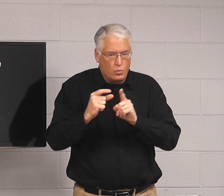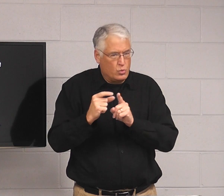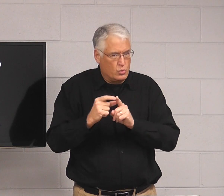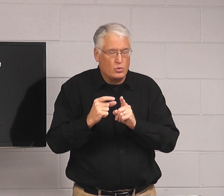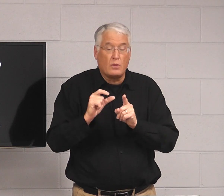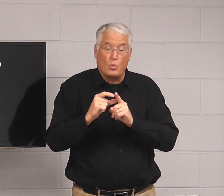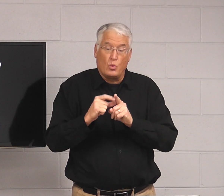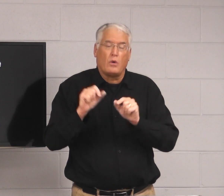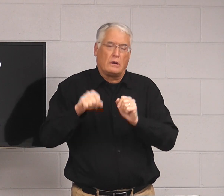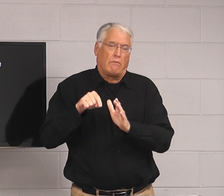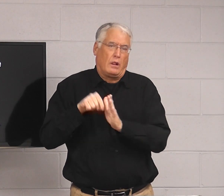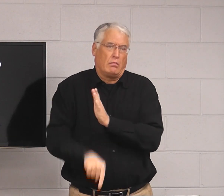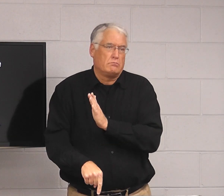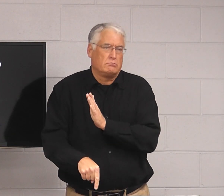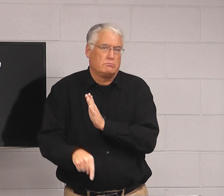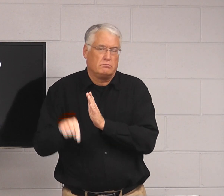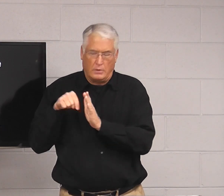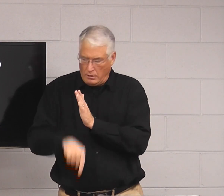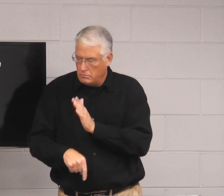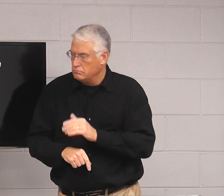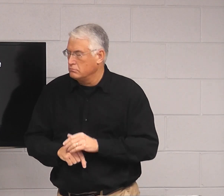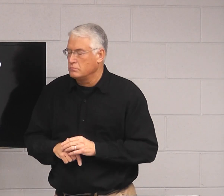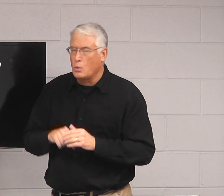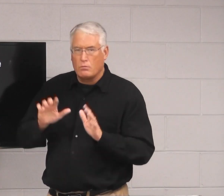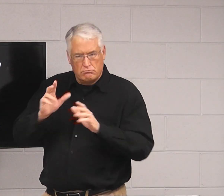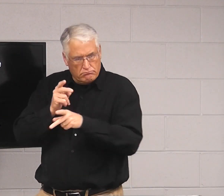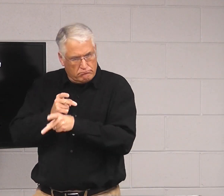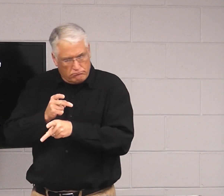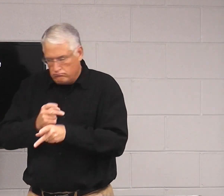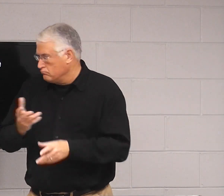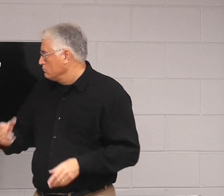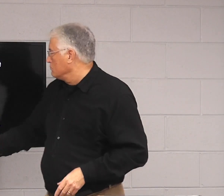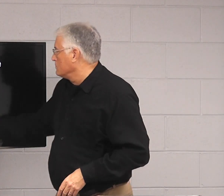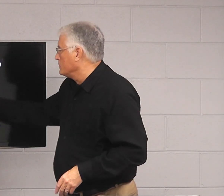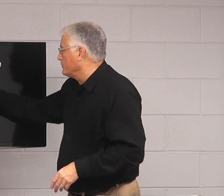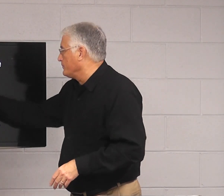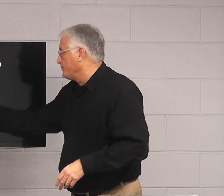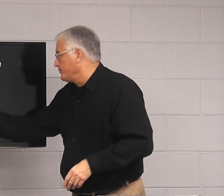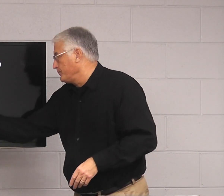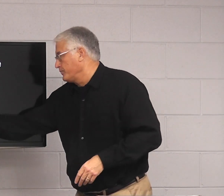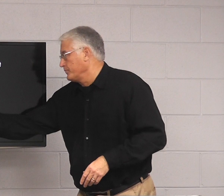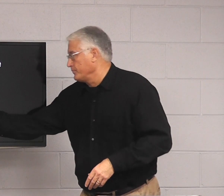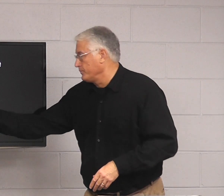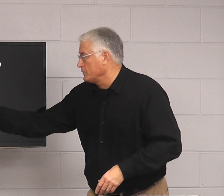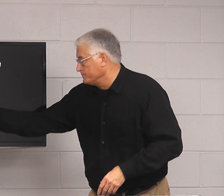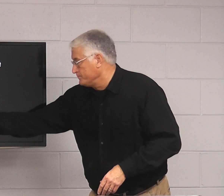If you're not using the appropriate words, it can cut them deep. You have to be careful. It can kill them.